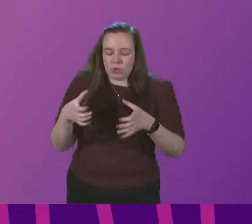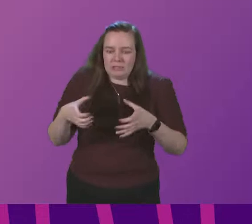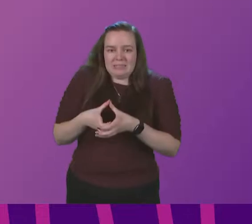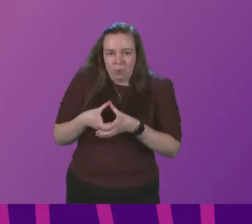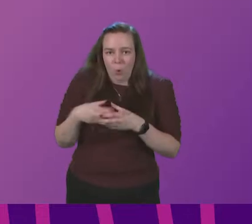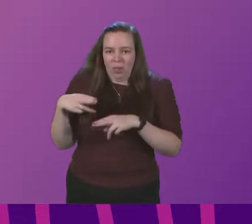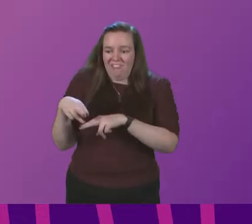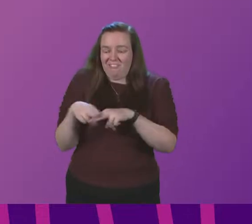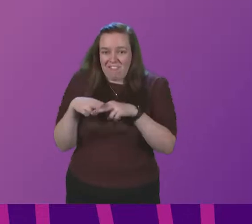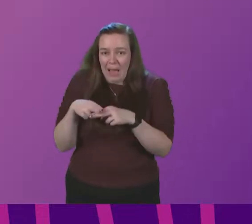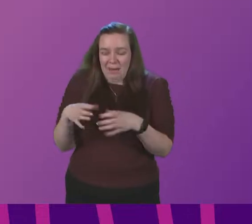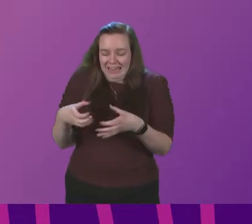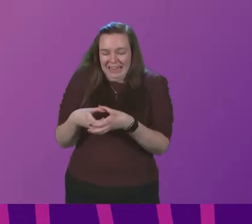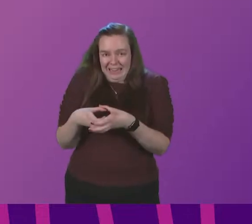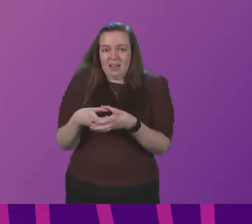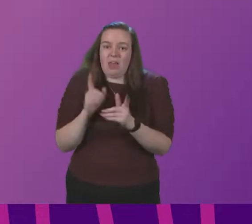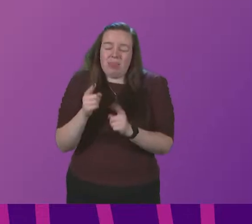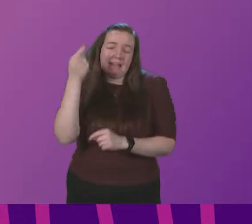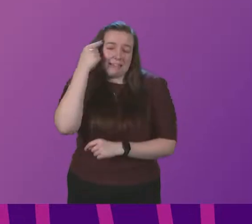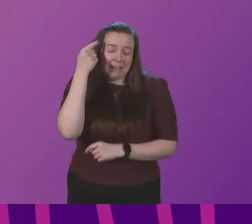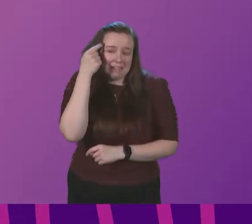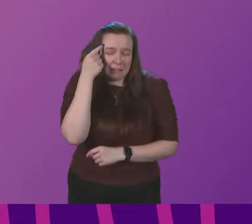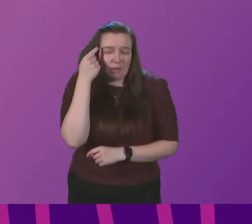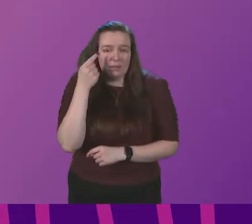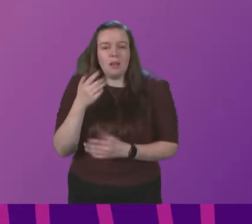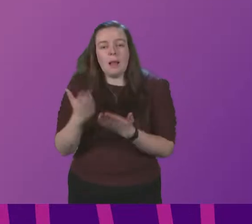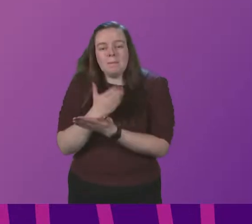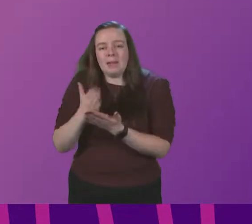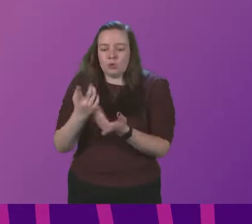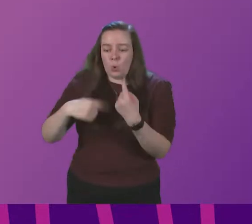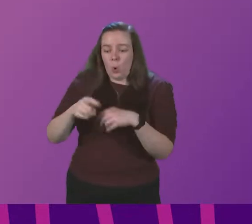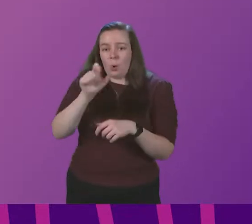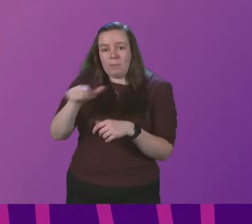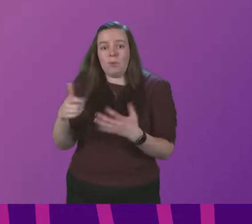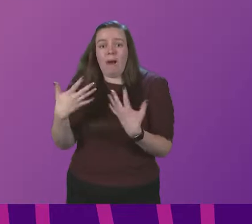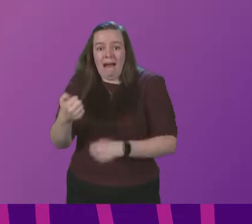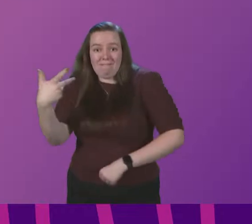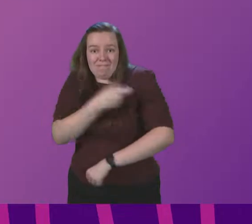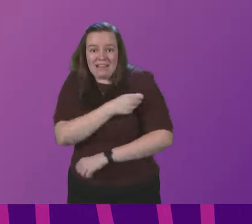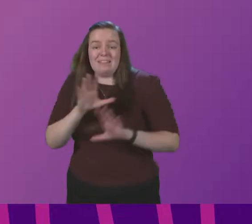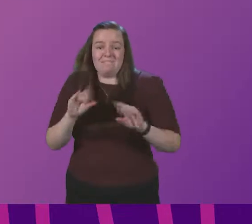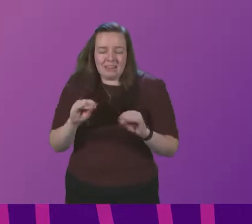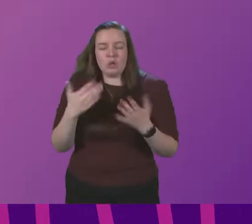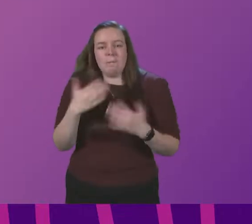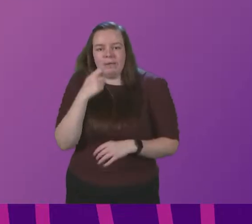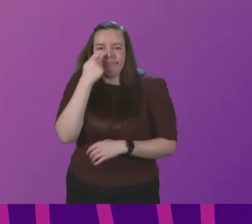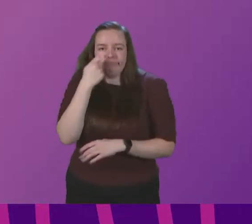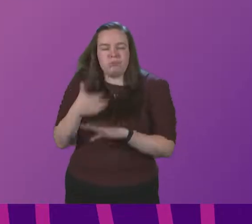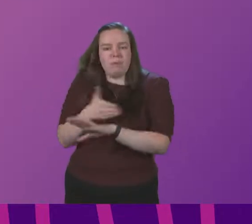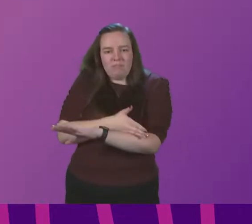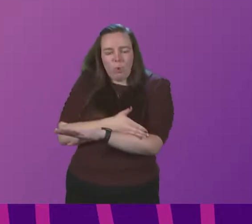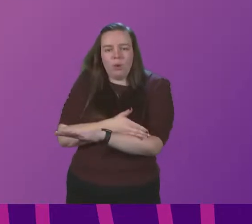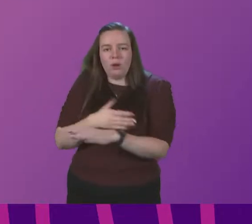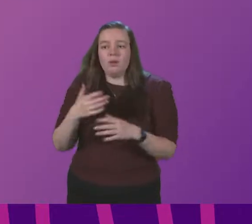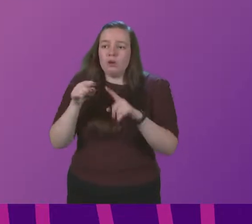your family circumstances allow is sensible too. Make sure everyone in your gathering is vaccinated and has done a test in advance. Keep